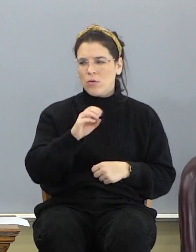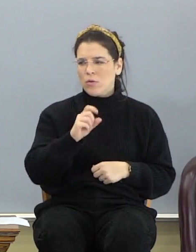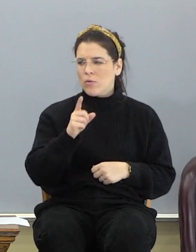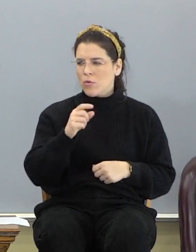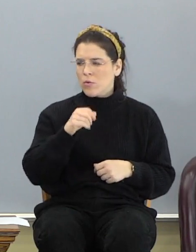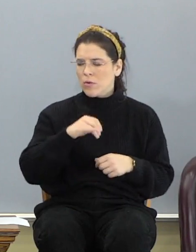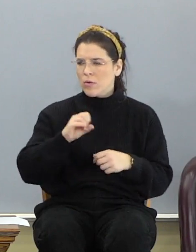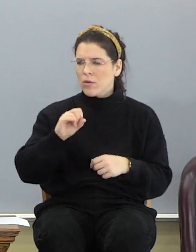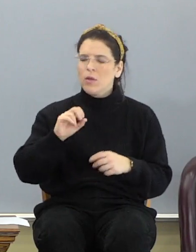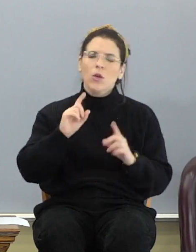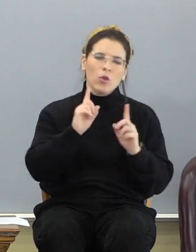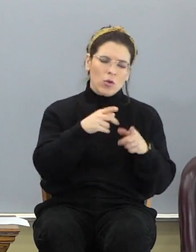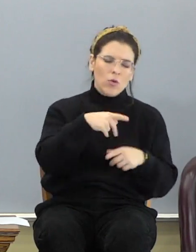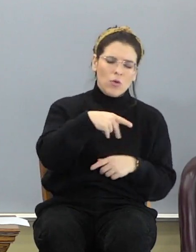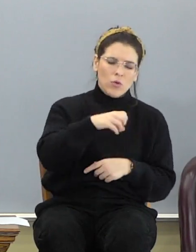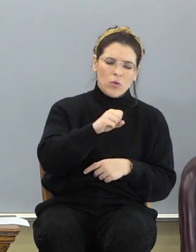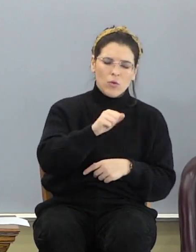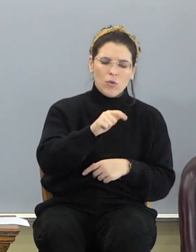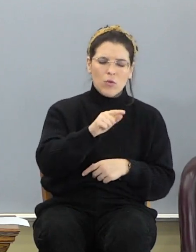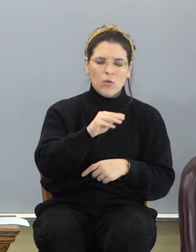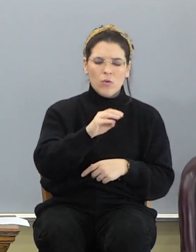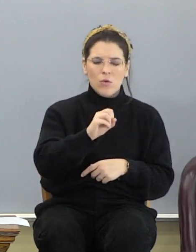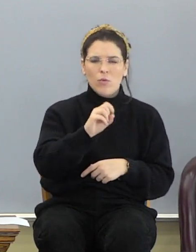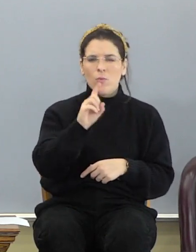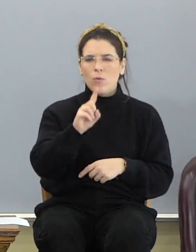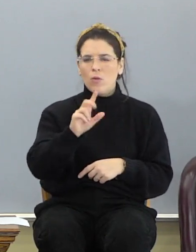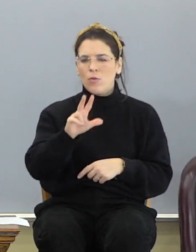aren't you? Look at Psalm 132. Go back to Psalms.